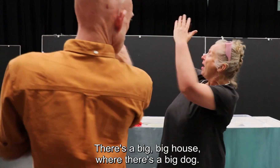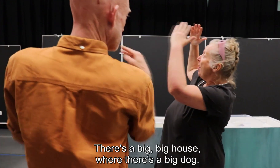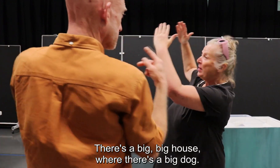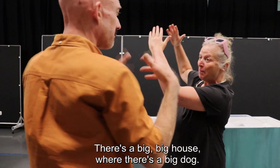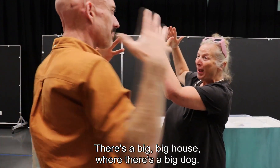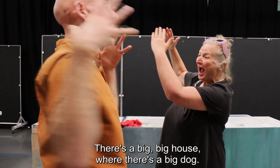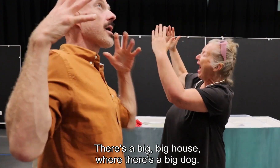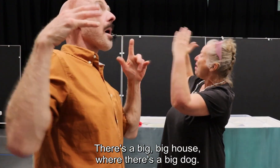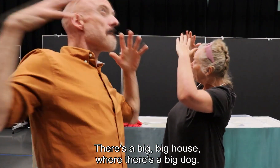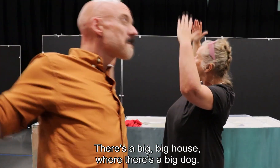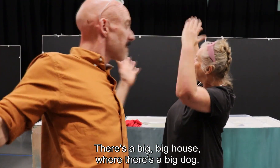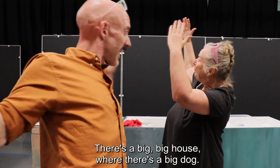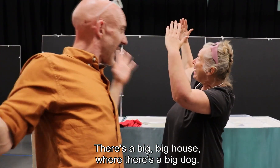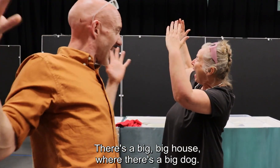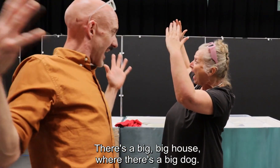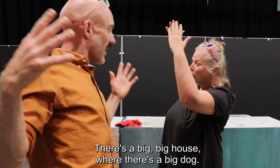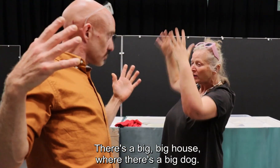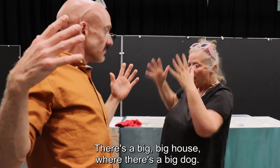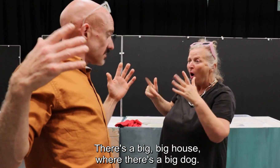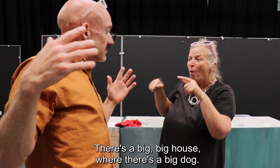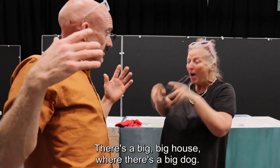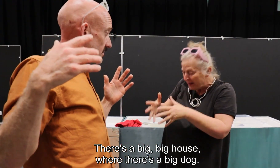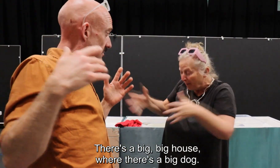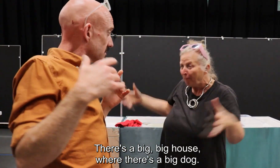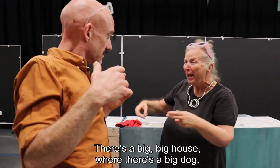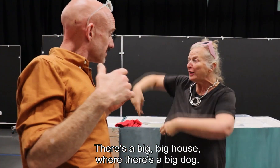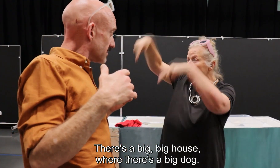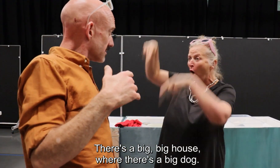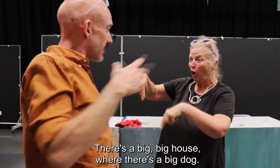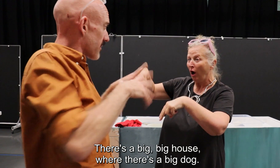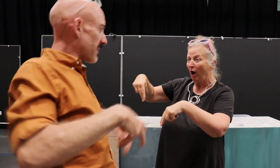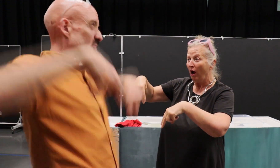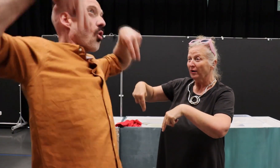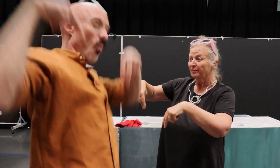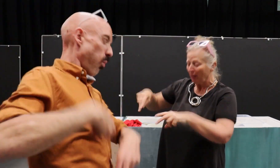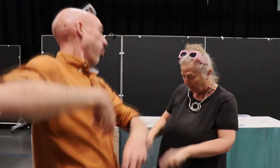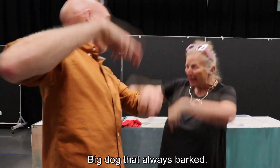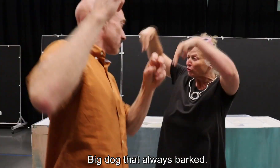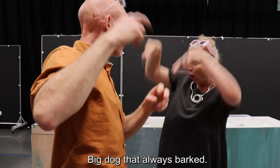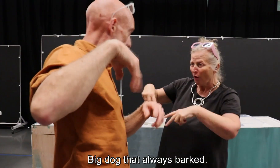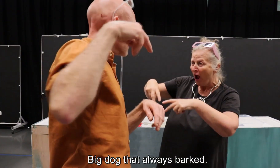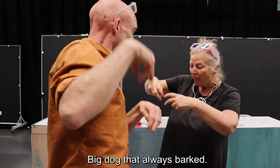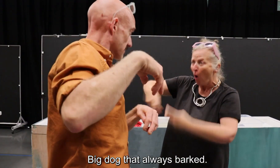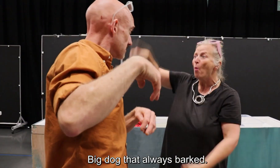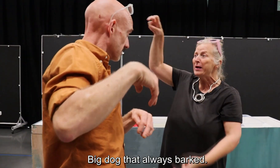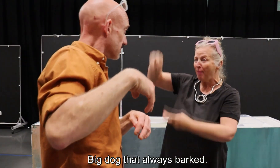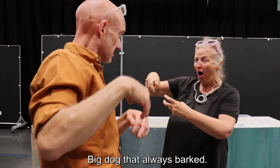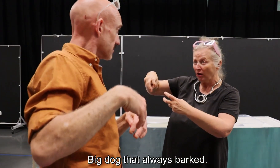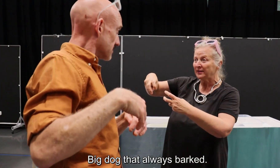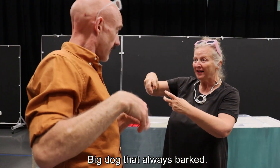There's a big, big house where there's a big dog. Big dog that always barks.